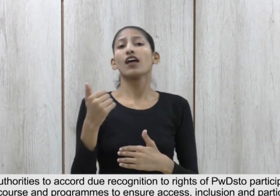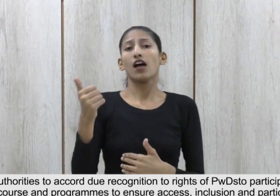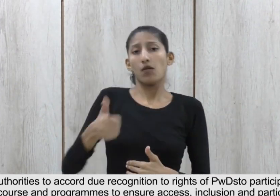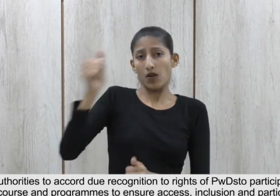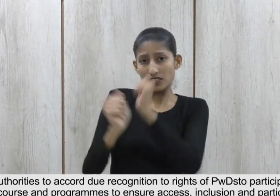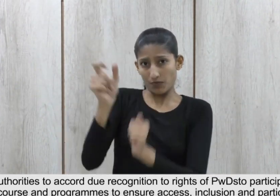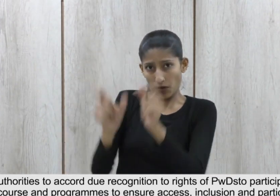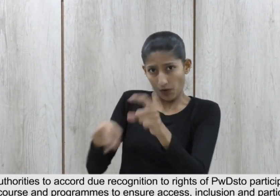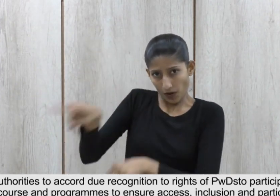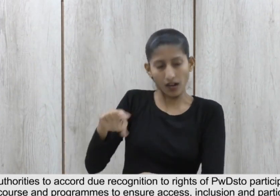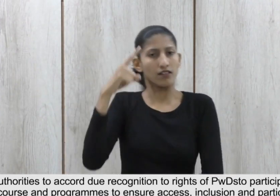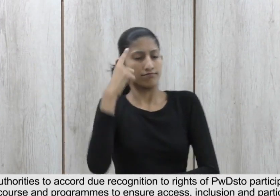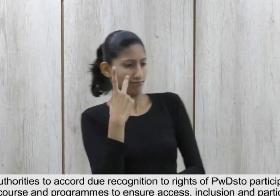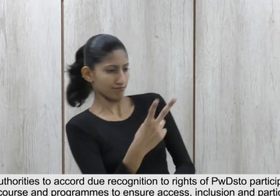participate in sports 10